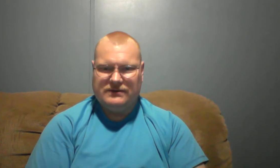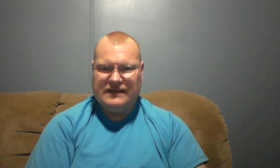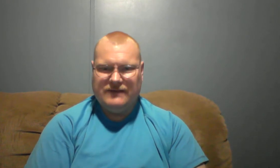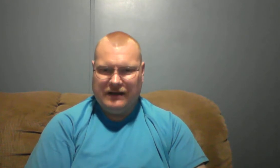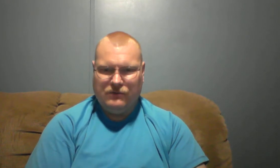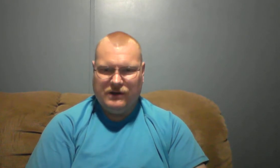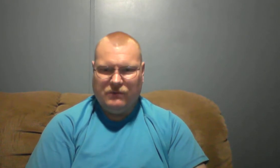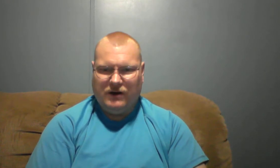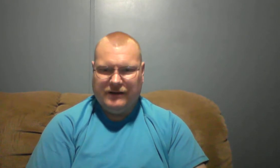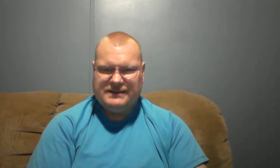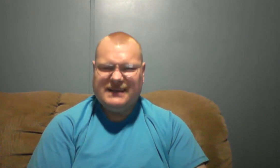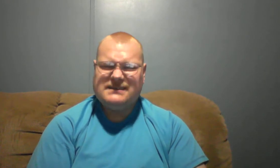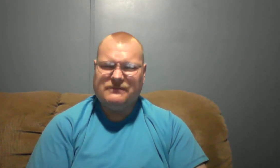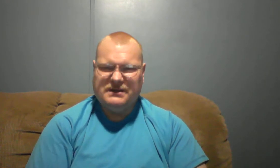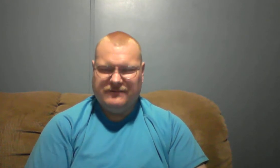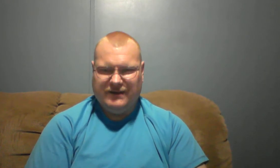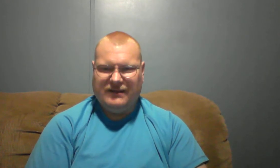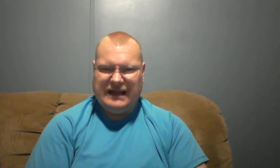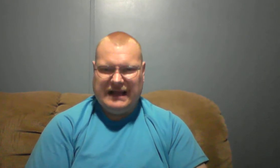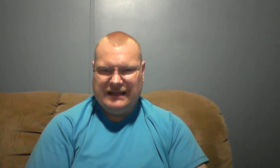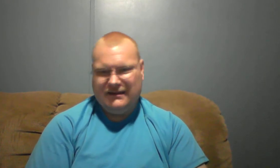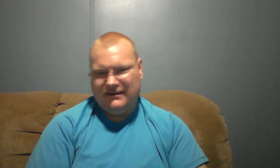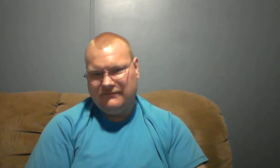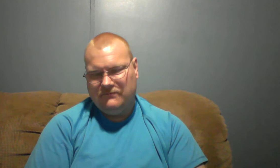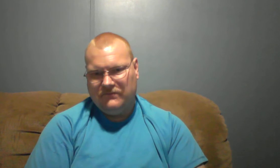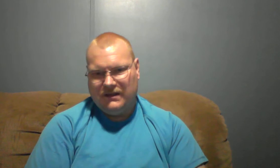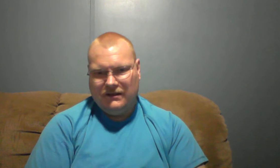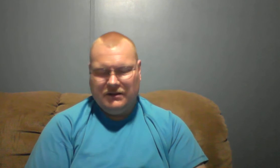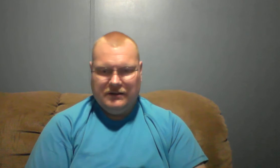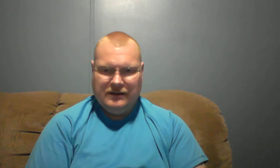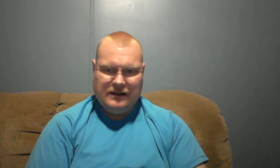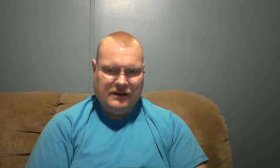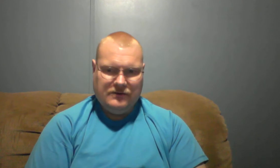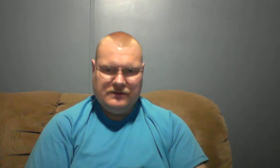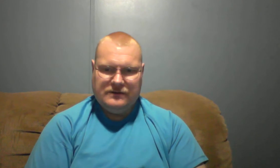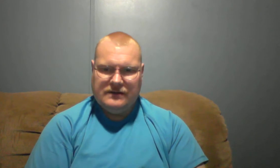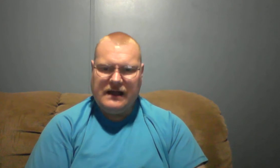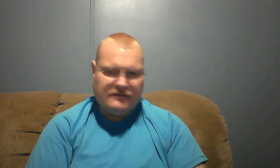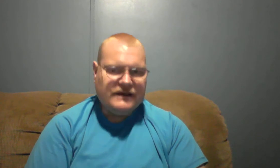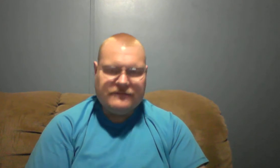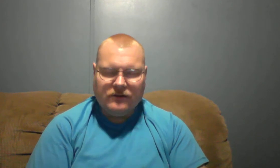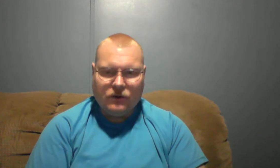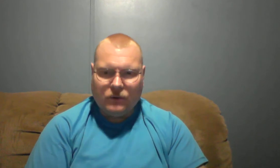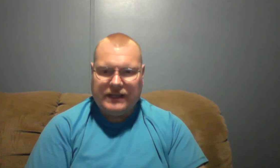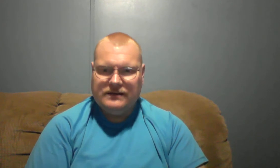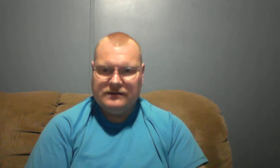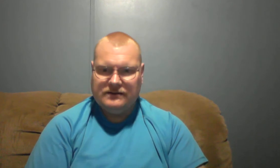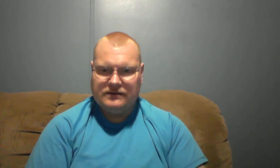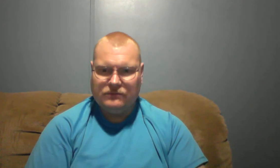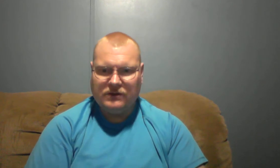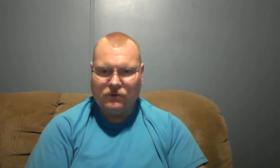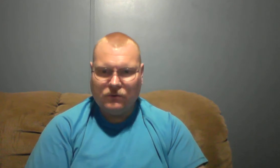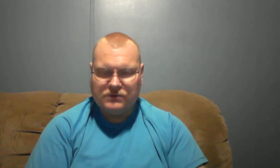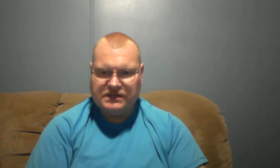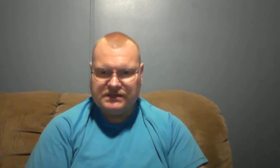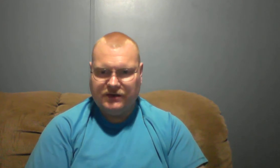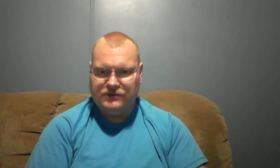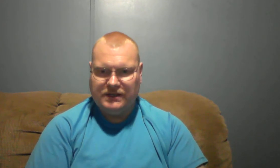TV I wanted to watch. And I just don't much feel like it. And, you know, how faithful are we when the Lord wants us to do something